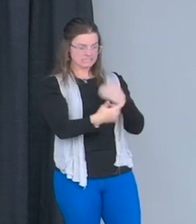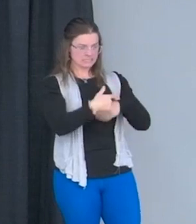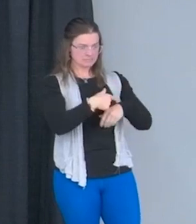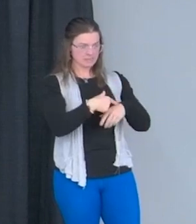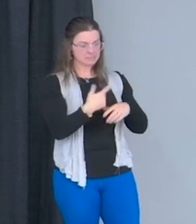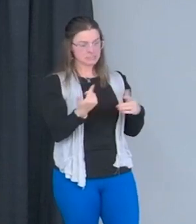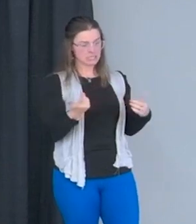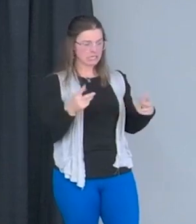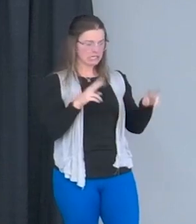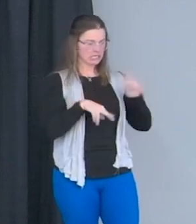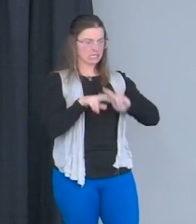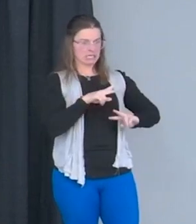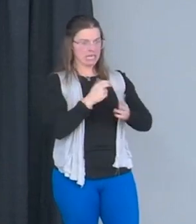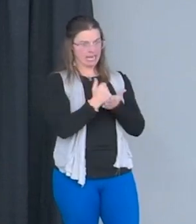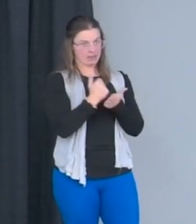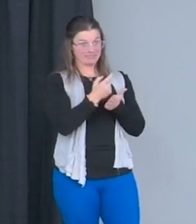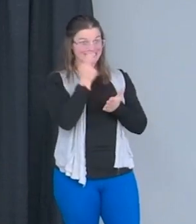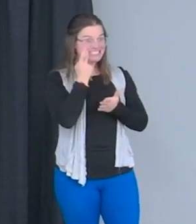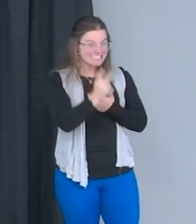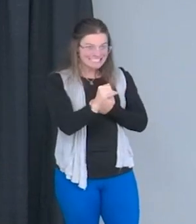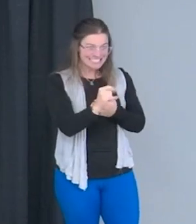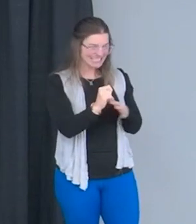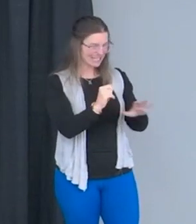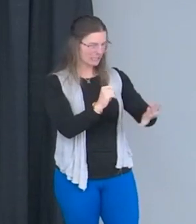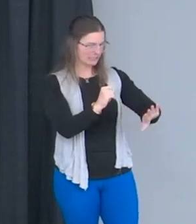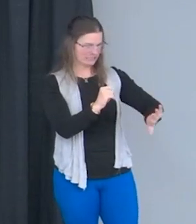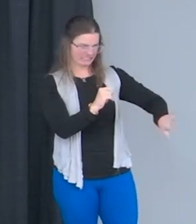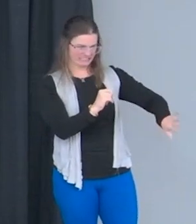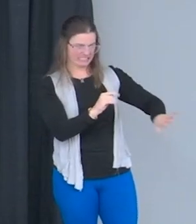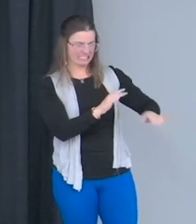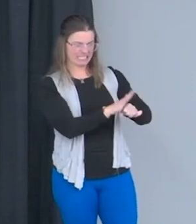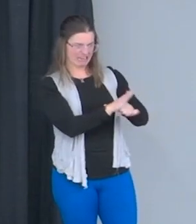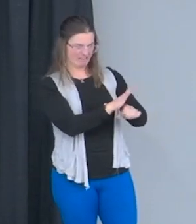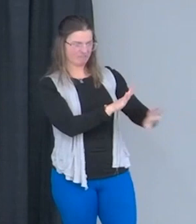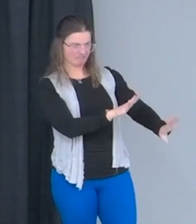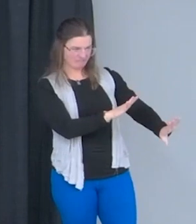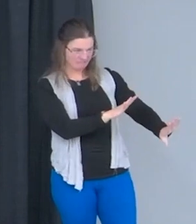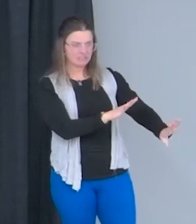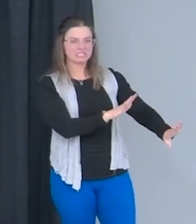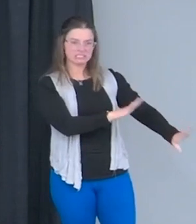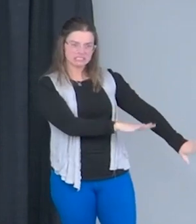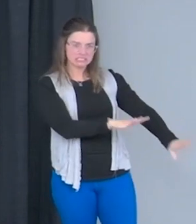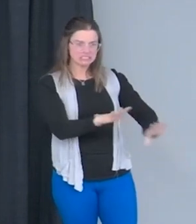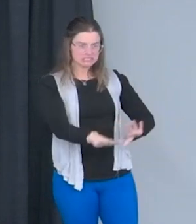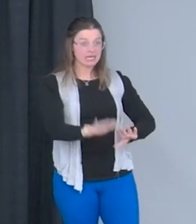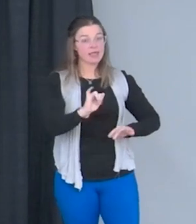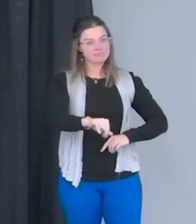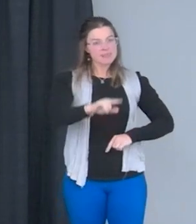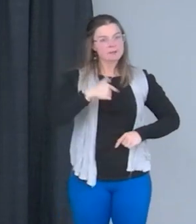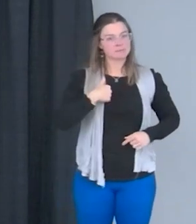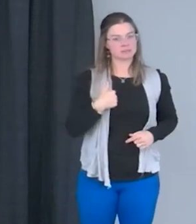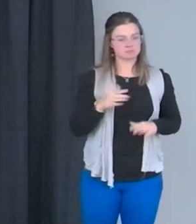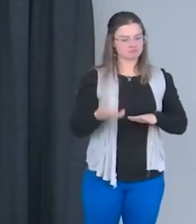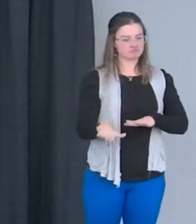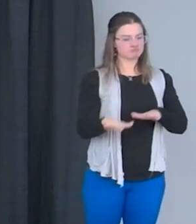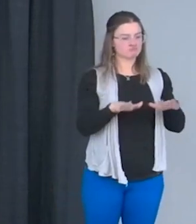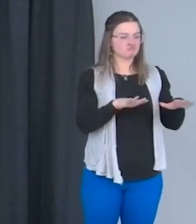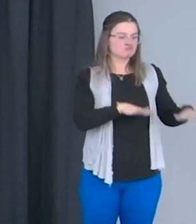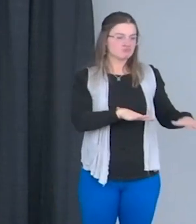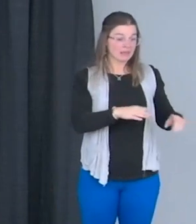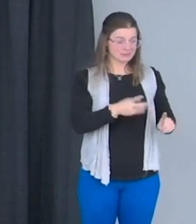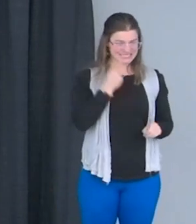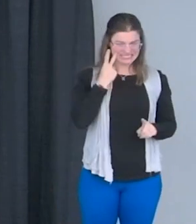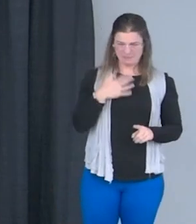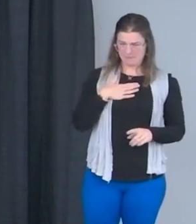people would see like, all right, maybe it's, that's enough. Maybe I can take my time on that. And that was me. I'm like, oh man, if that's how much